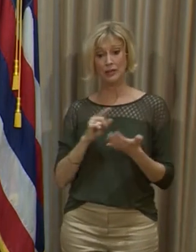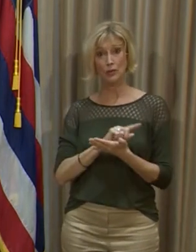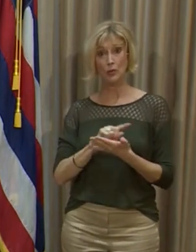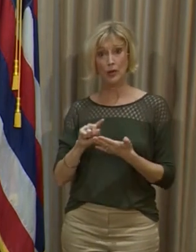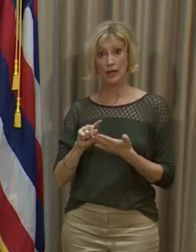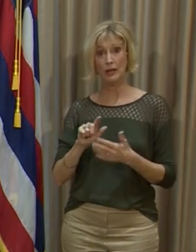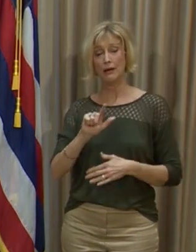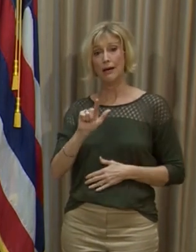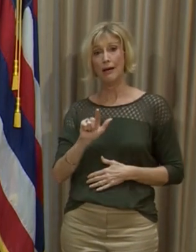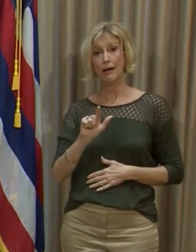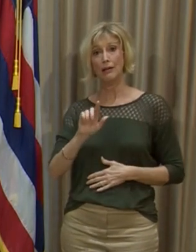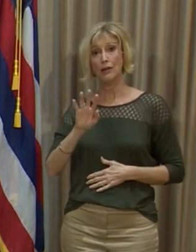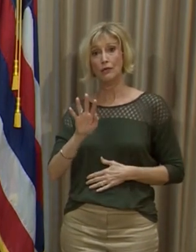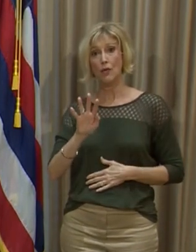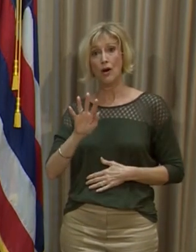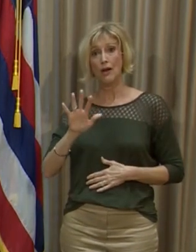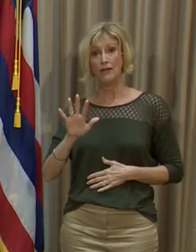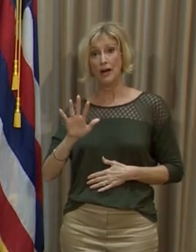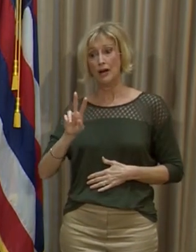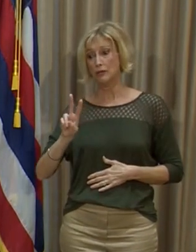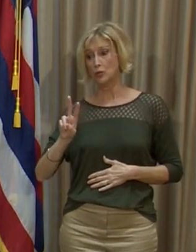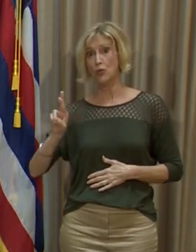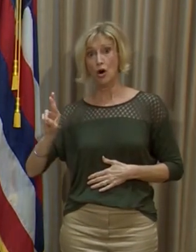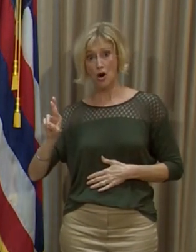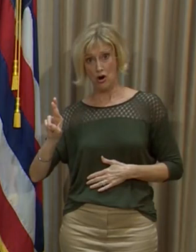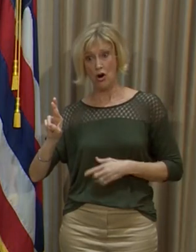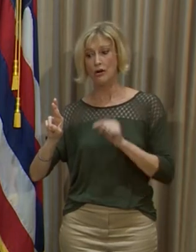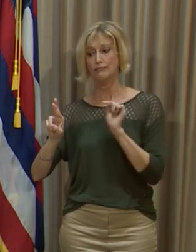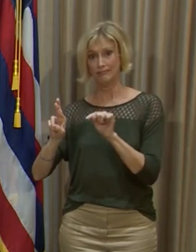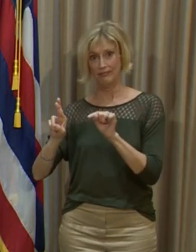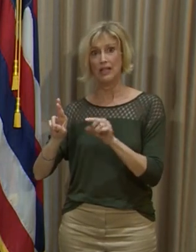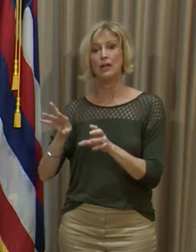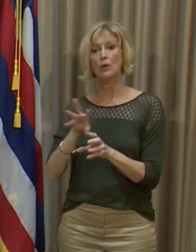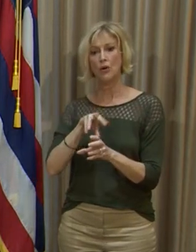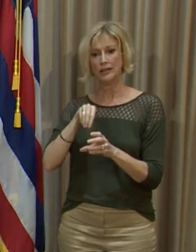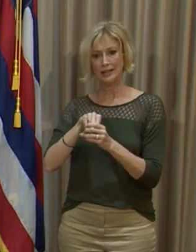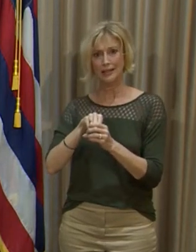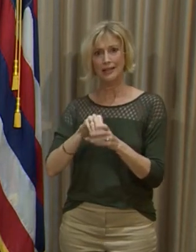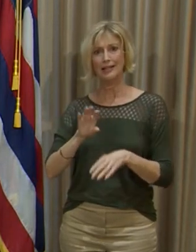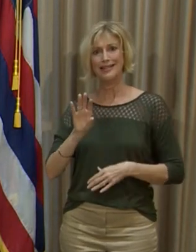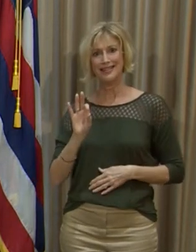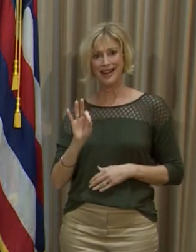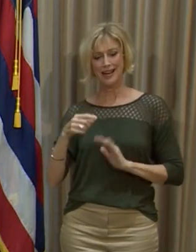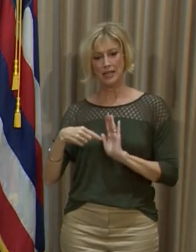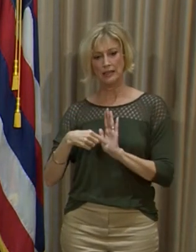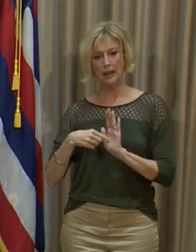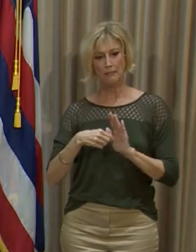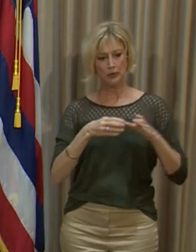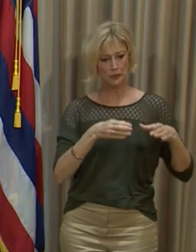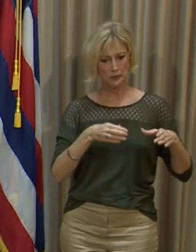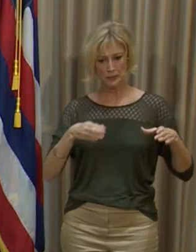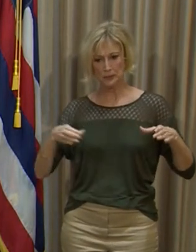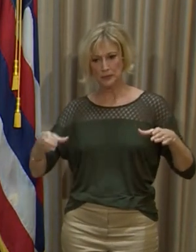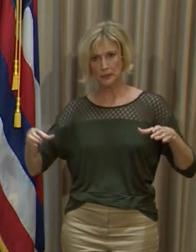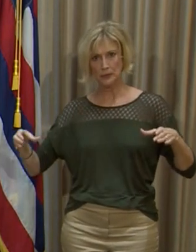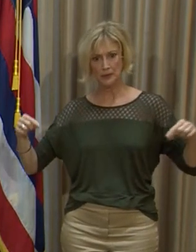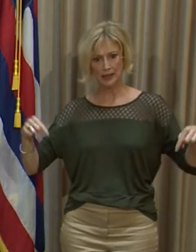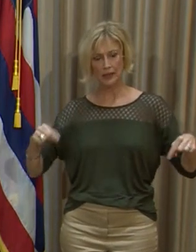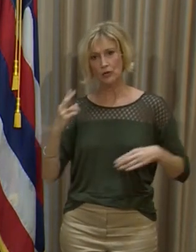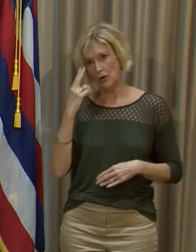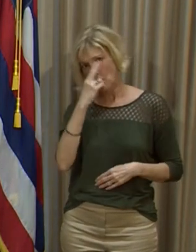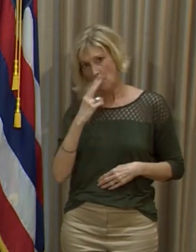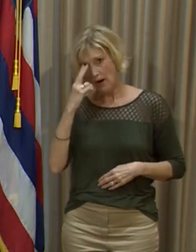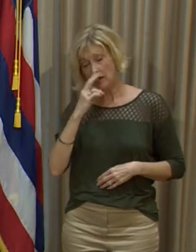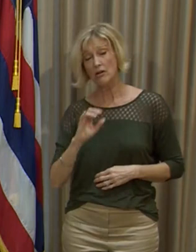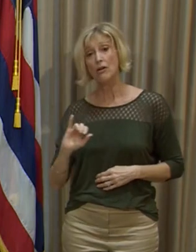L452R variant was present in nine samples here in the islands and we also